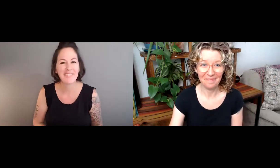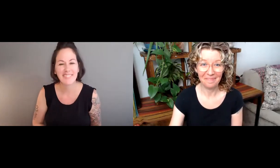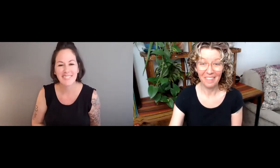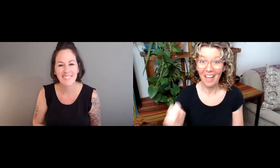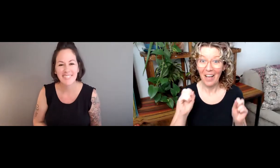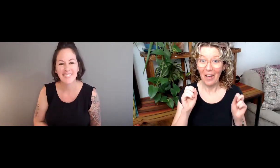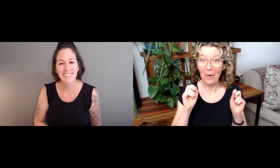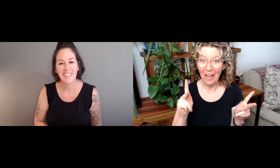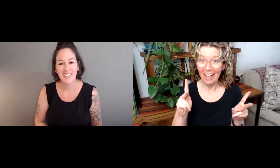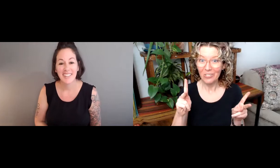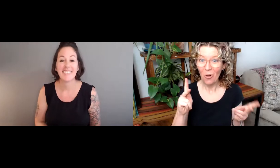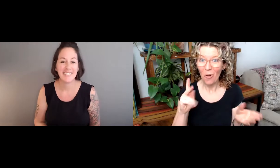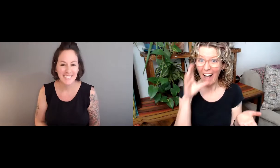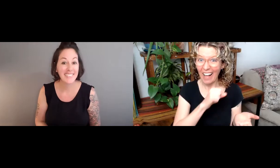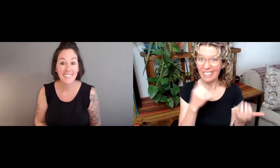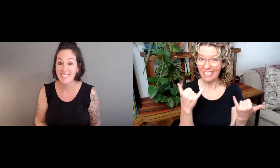We're thrilled to be here today.